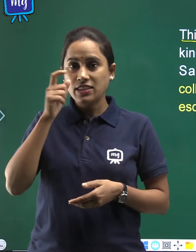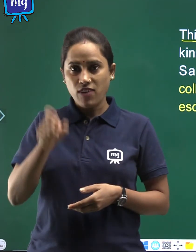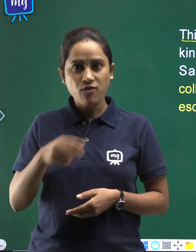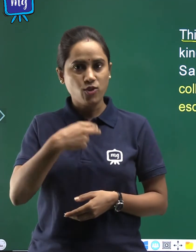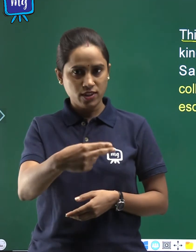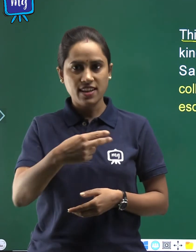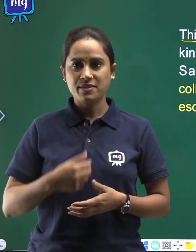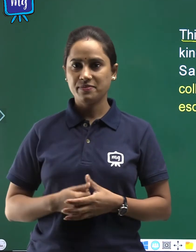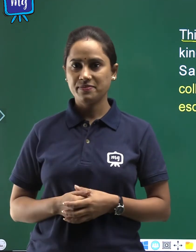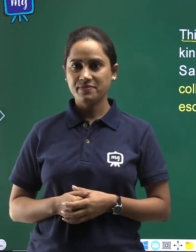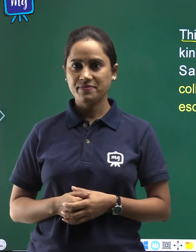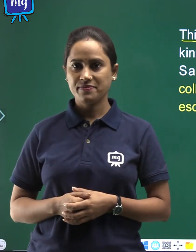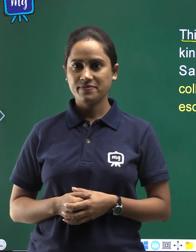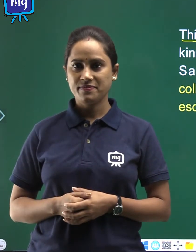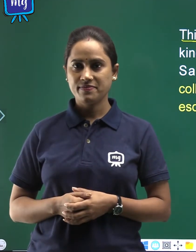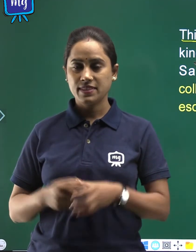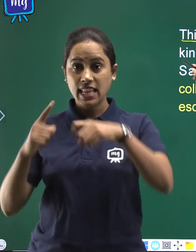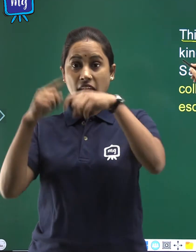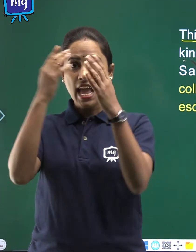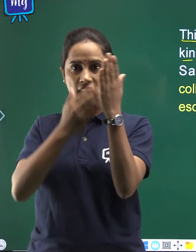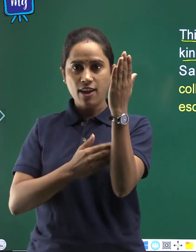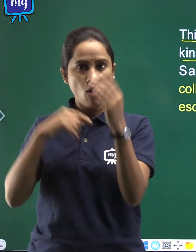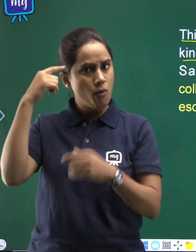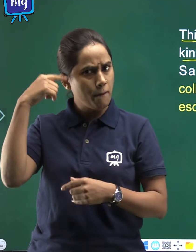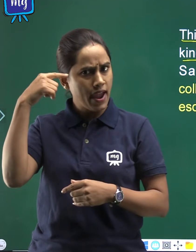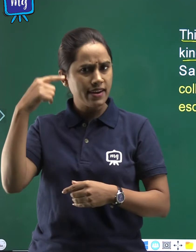kind of mad.